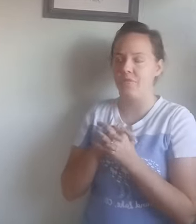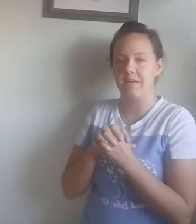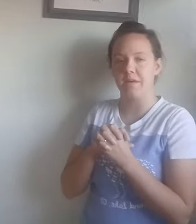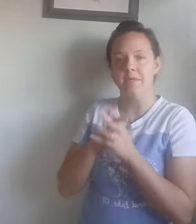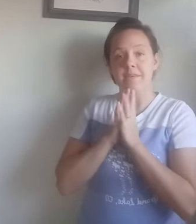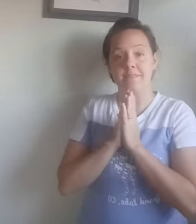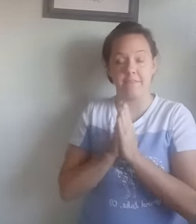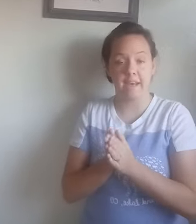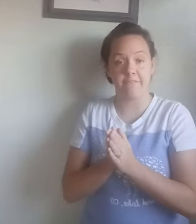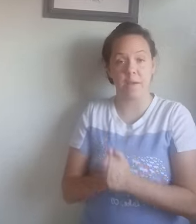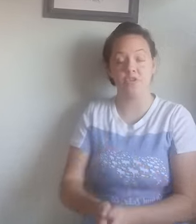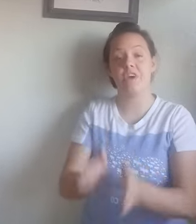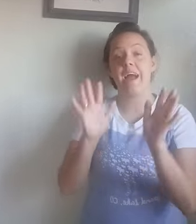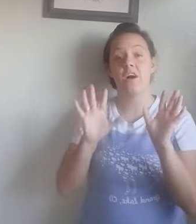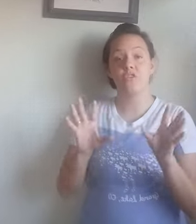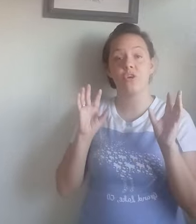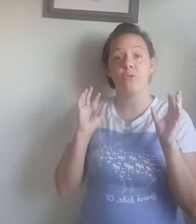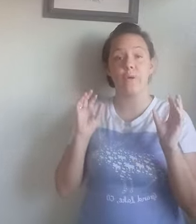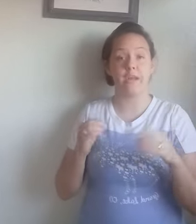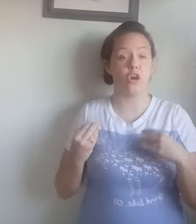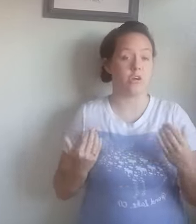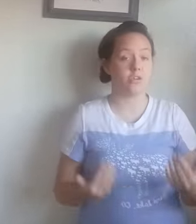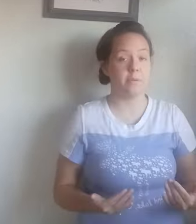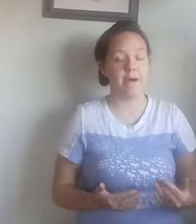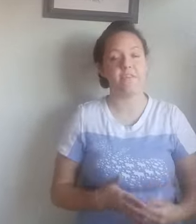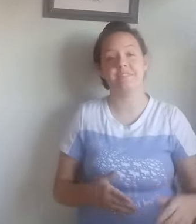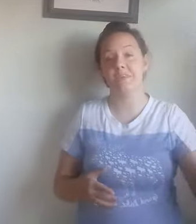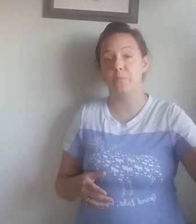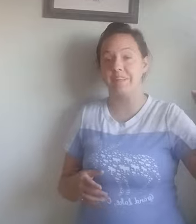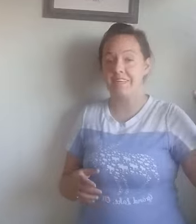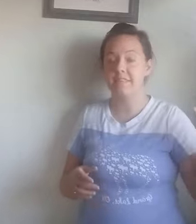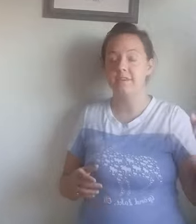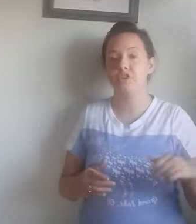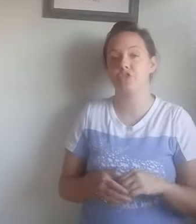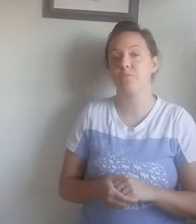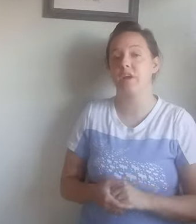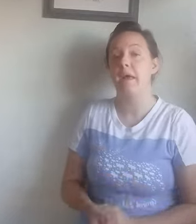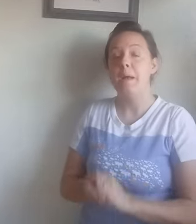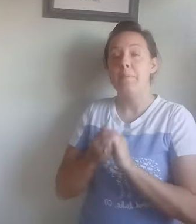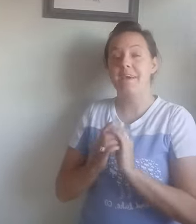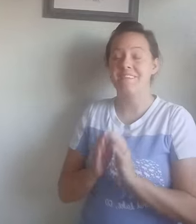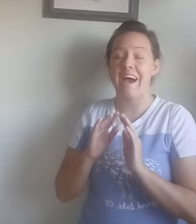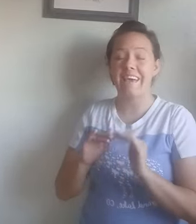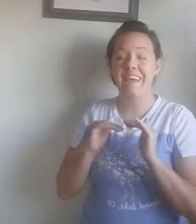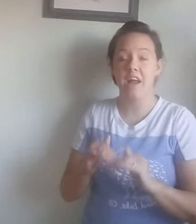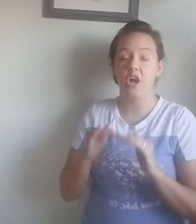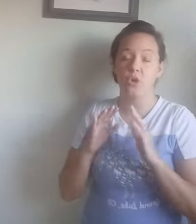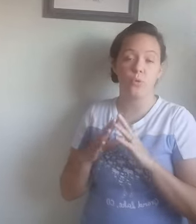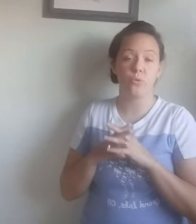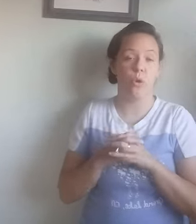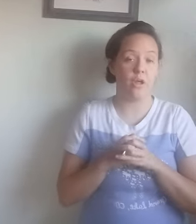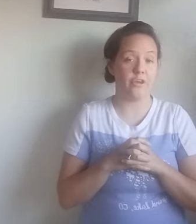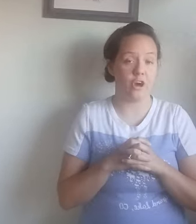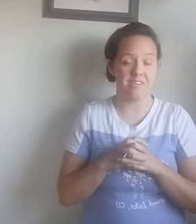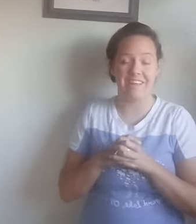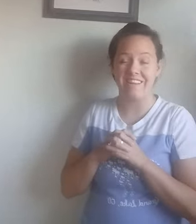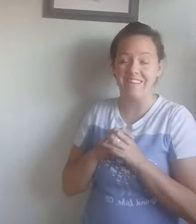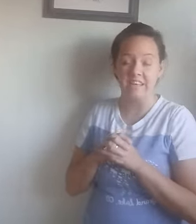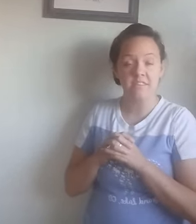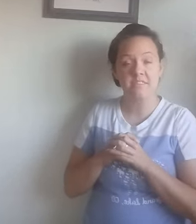the synthetic fibers. I also read an article about this and it will be linked in the description because I cannot go through all the yarns that it lists